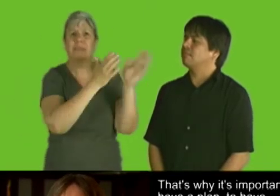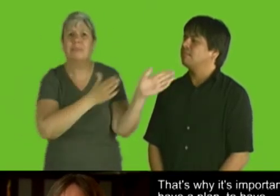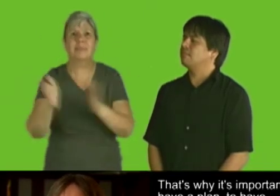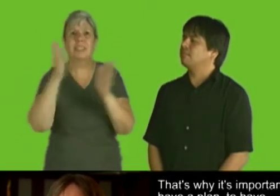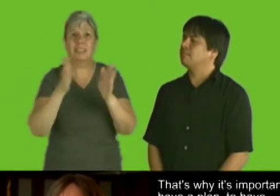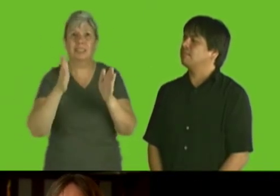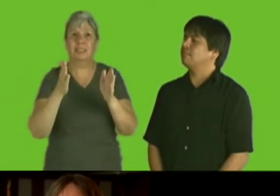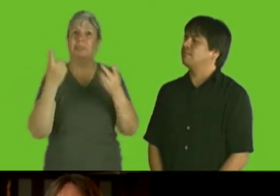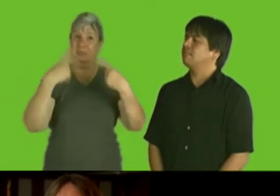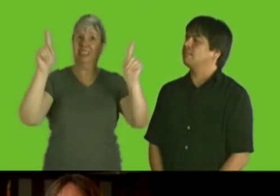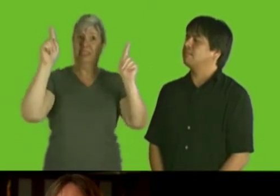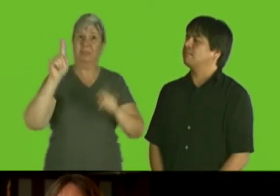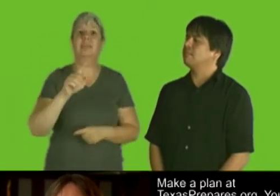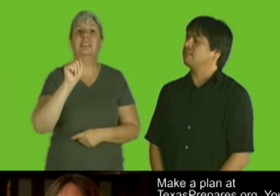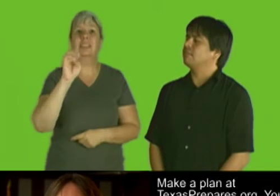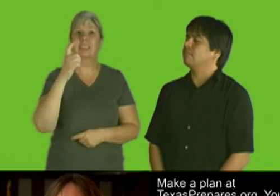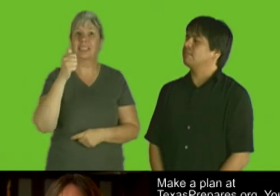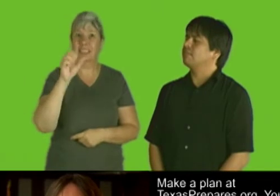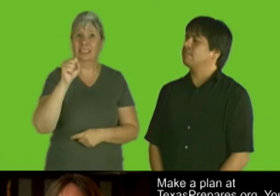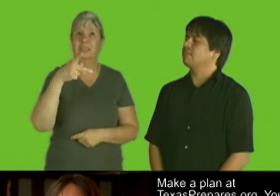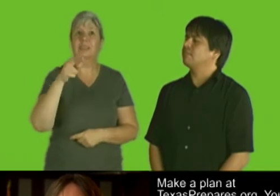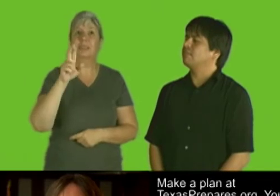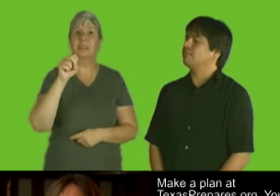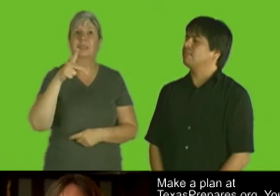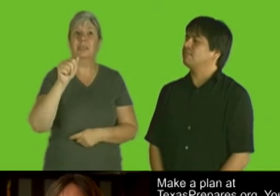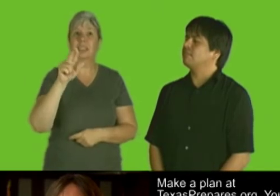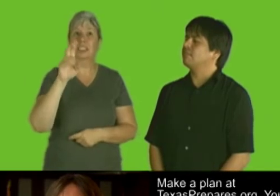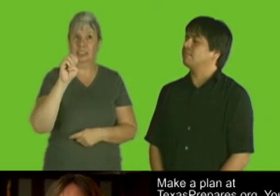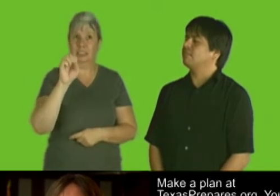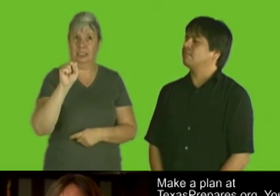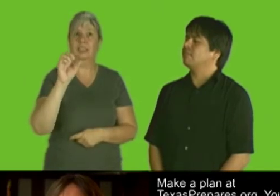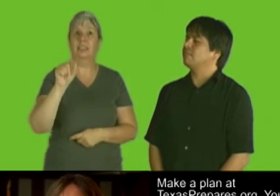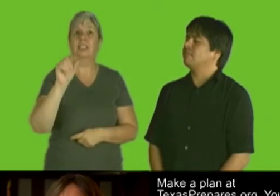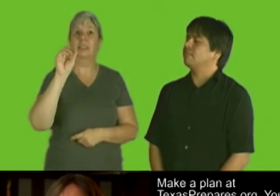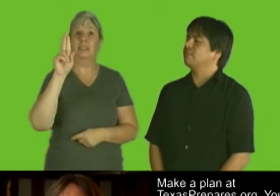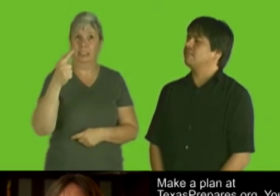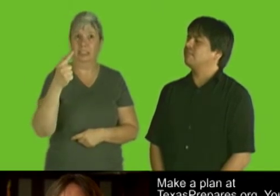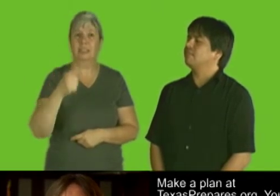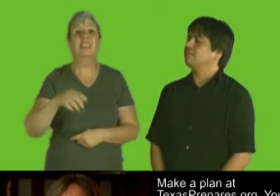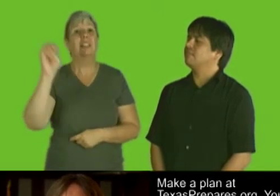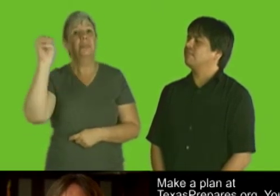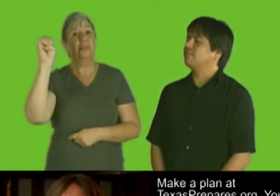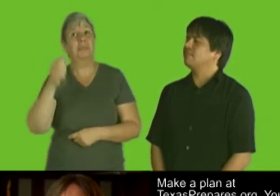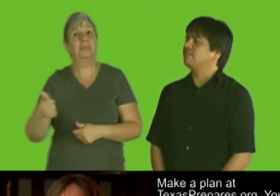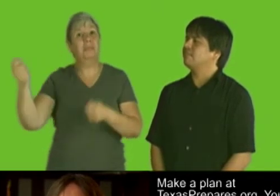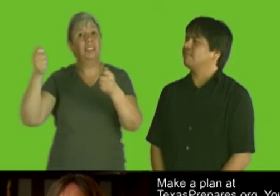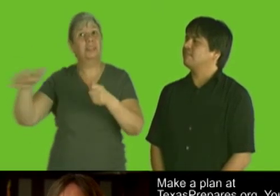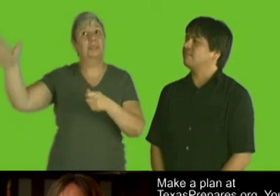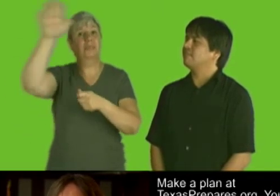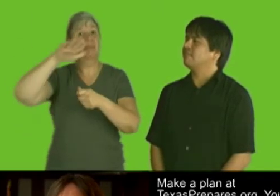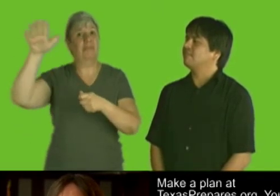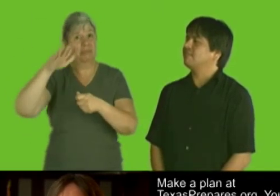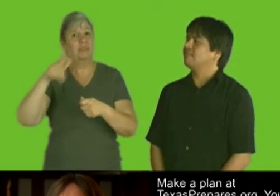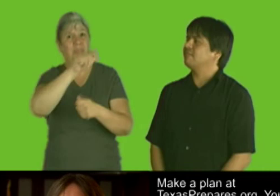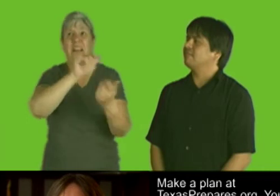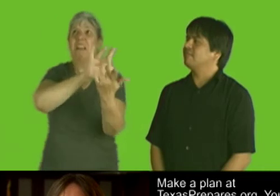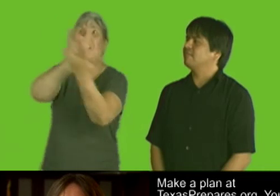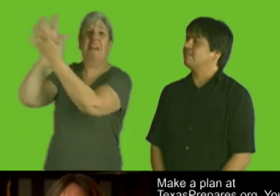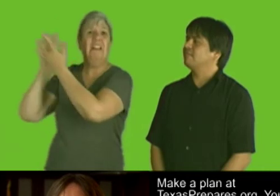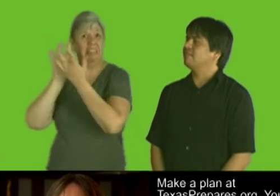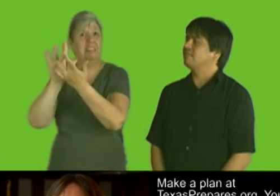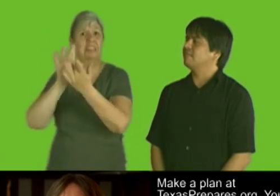during a crisis. Make a plan at Texasprepares.org. You can also contact emergency management